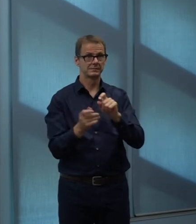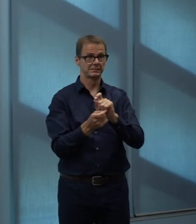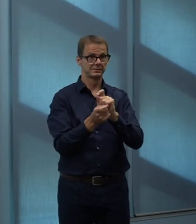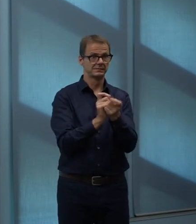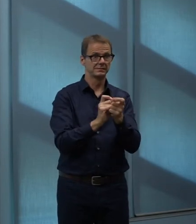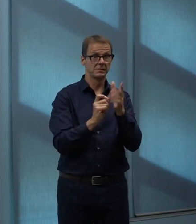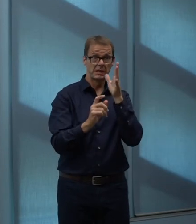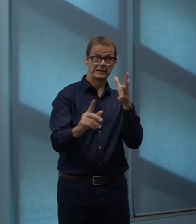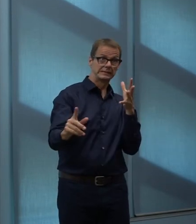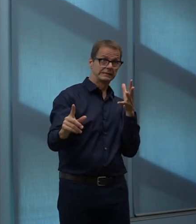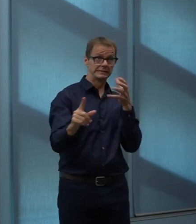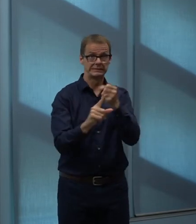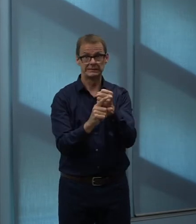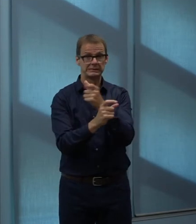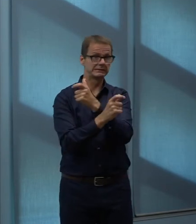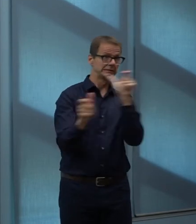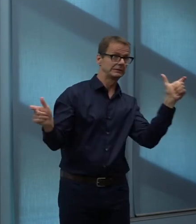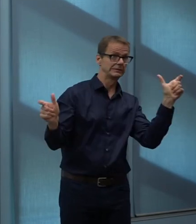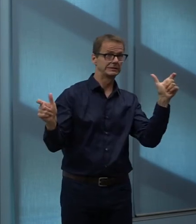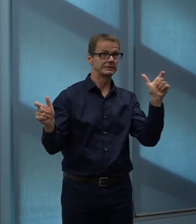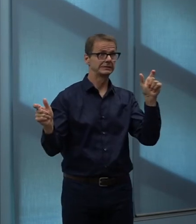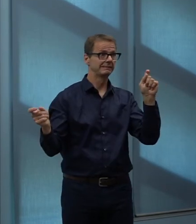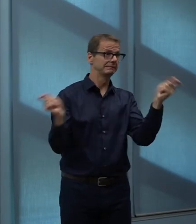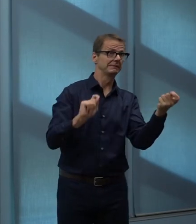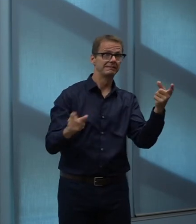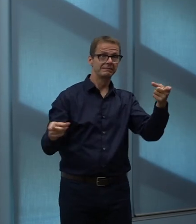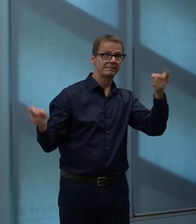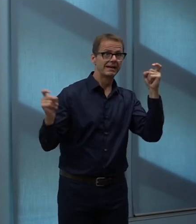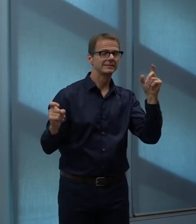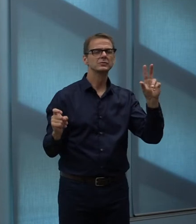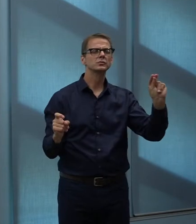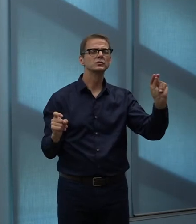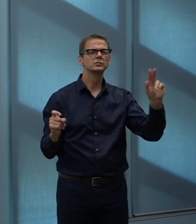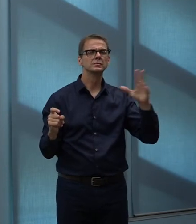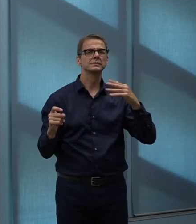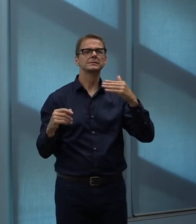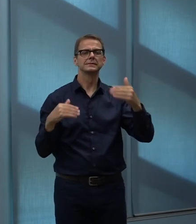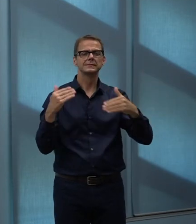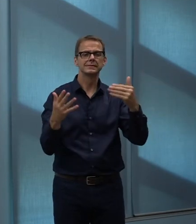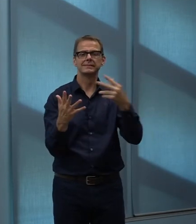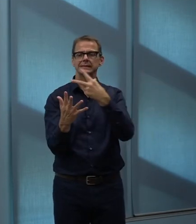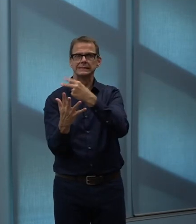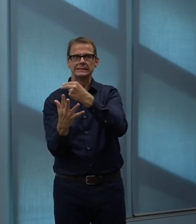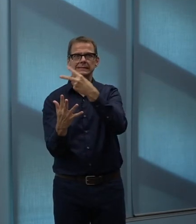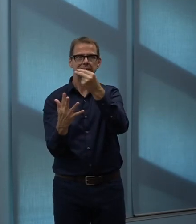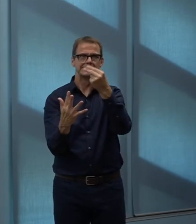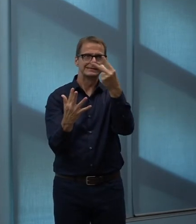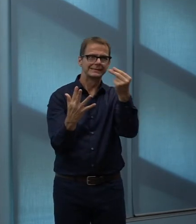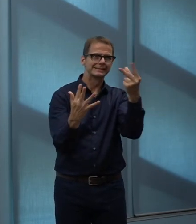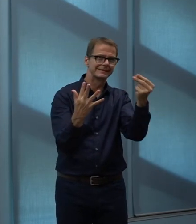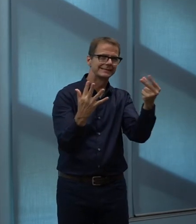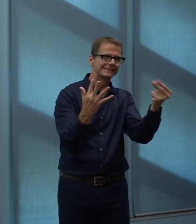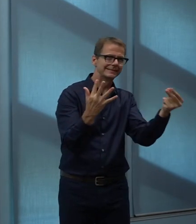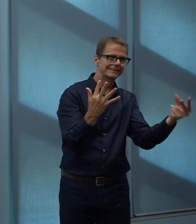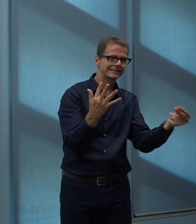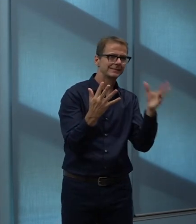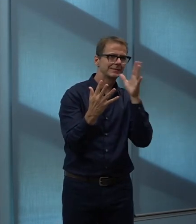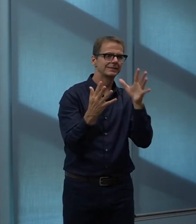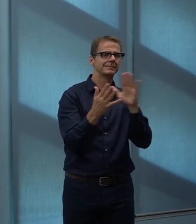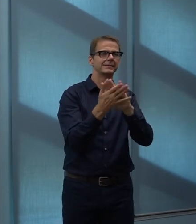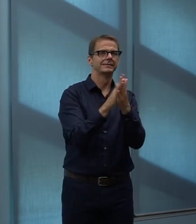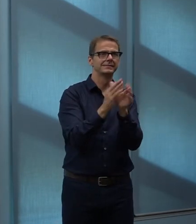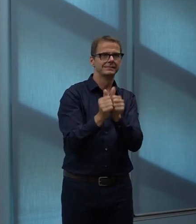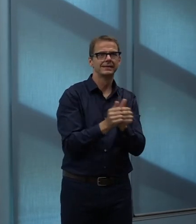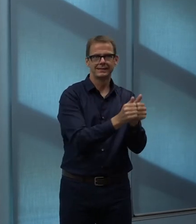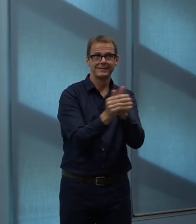over time. I have a question submitted from Dustin Cook at The Journal and it's for Gord. How is the reduced cost of